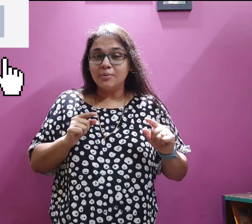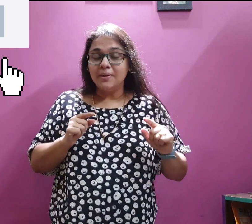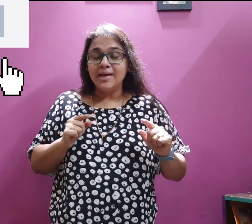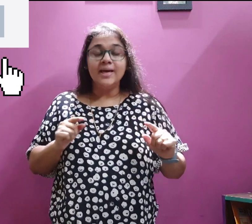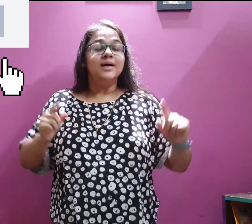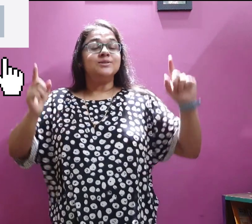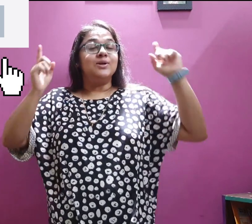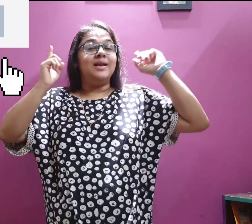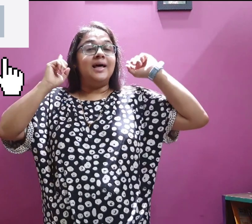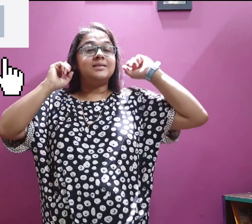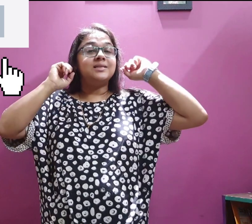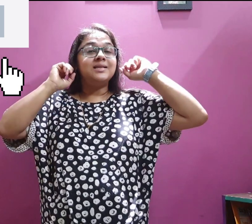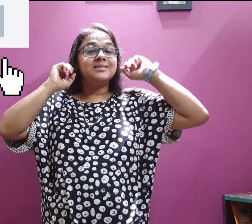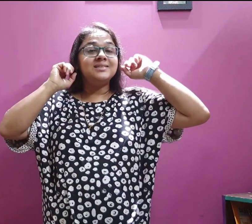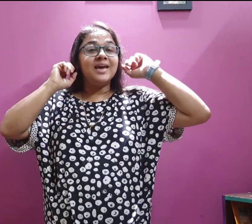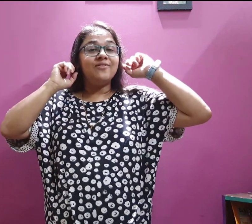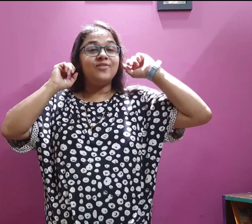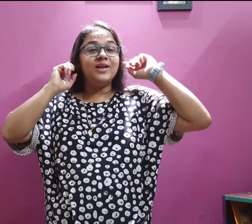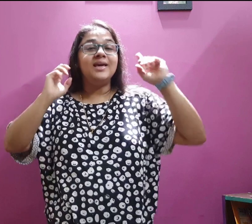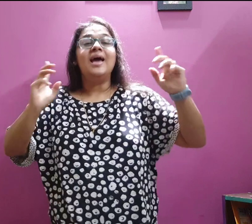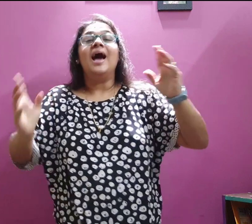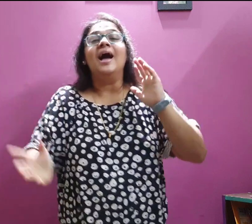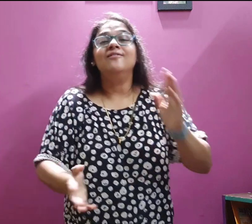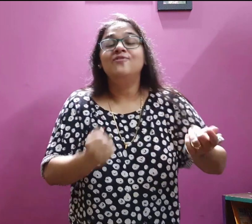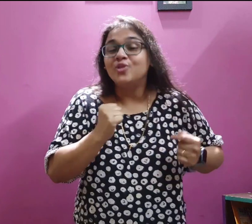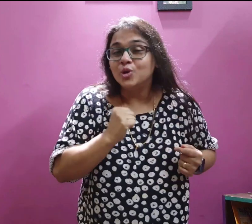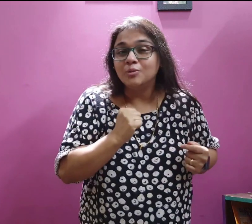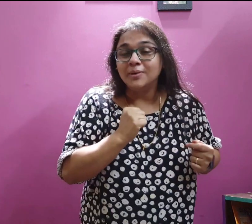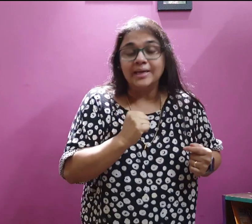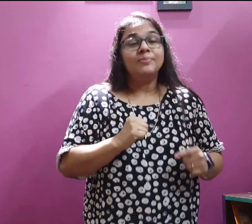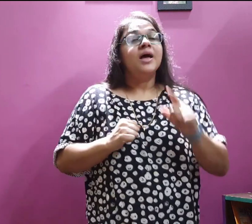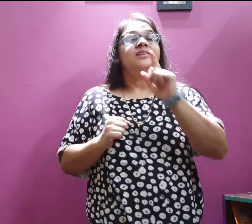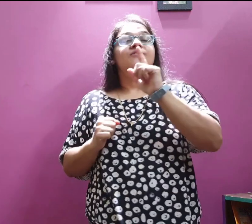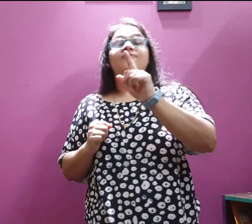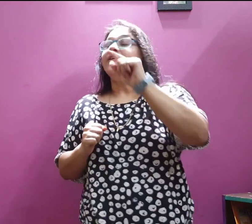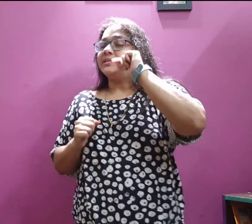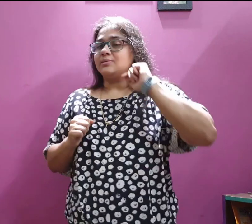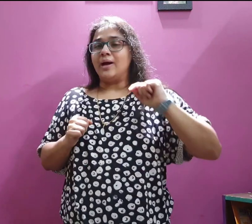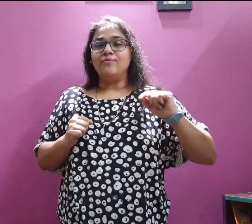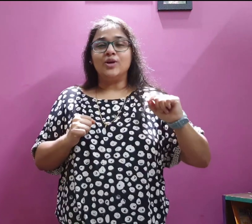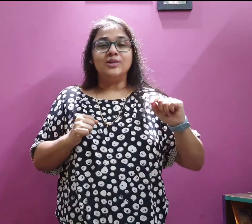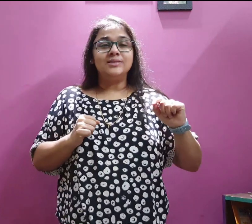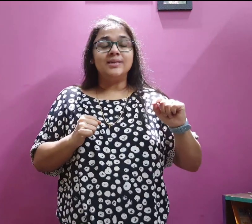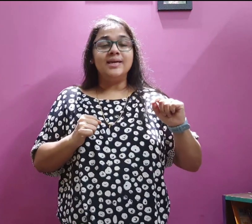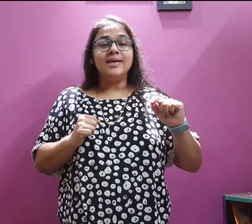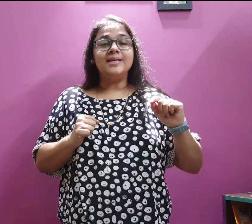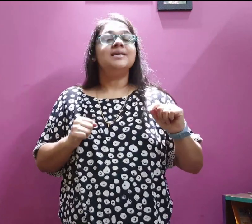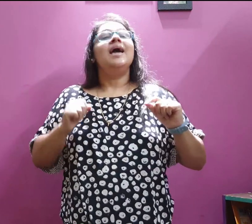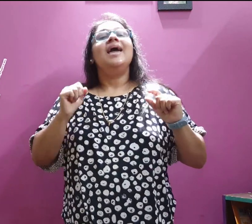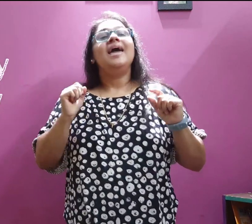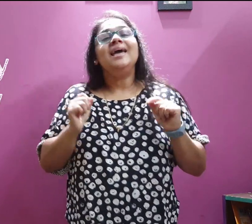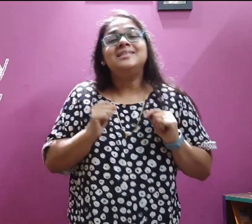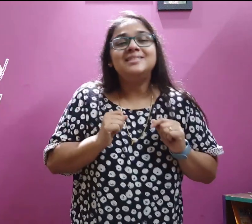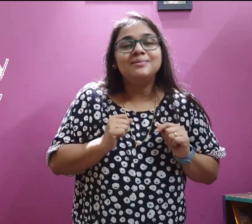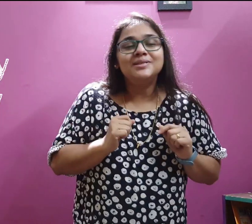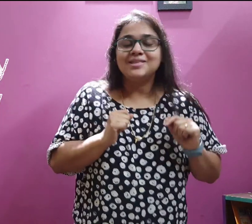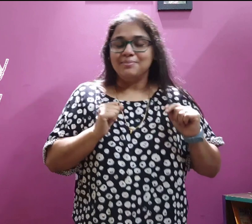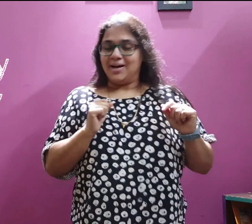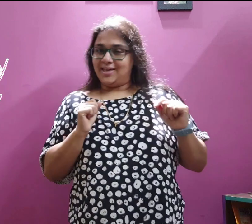me. So let's listen carefully and follow me. The first rhyme we're gonna sing is Itsy Bitsy Monkey.